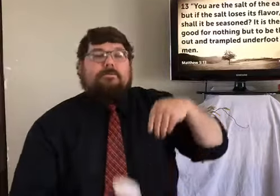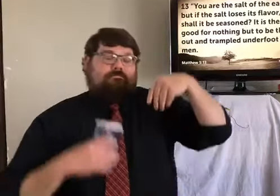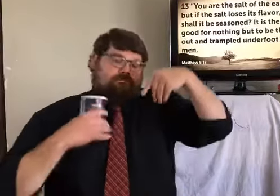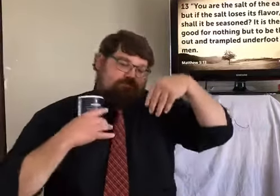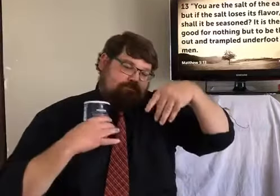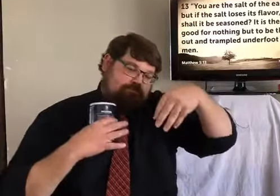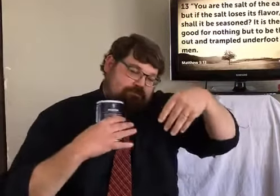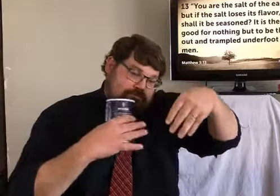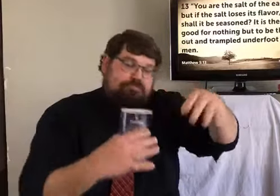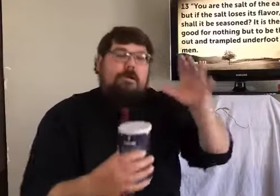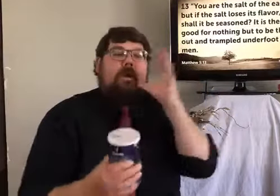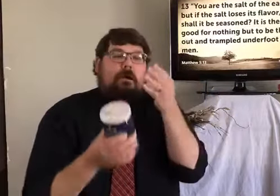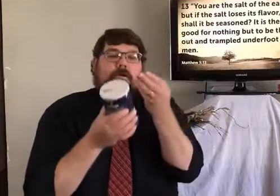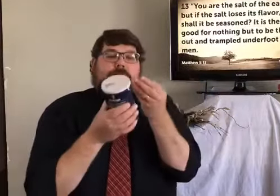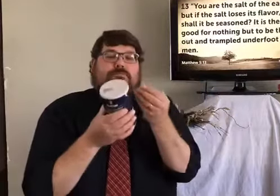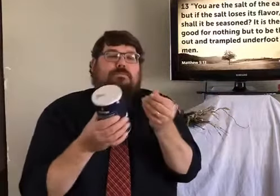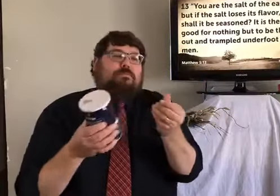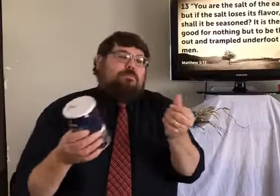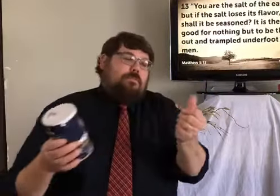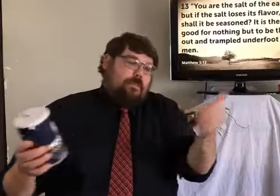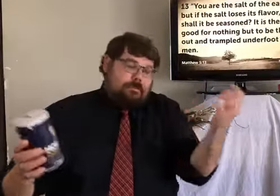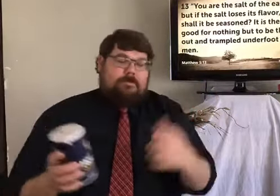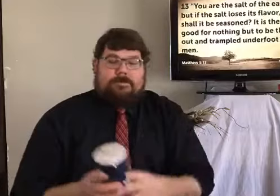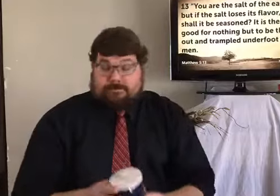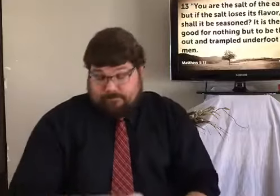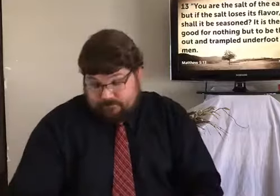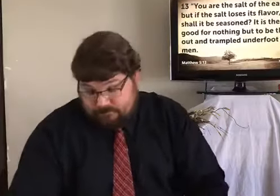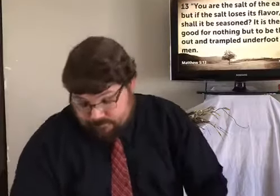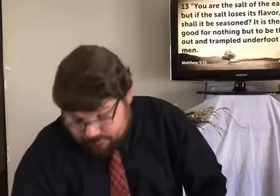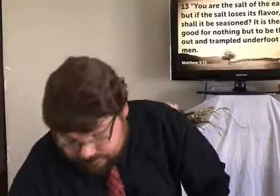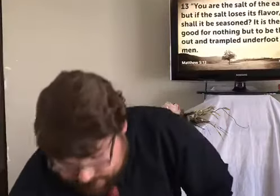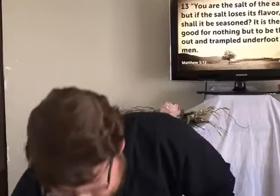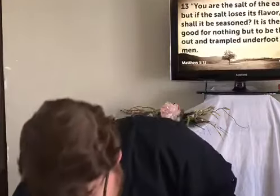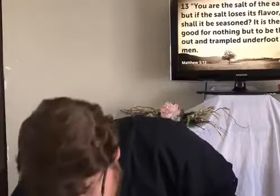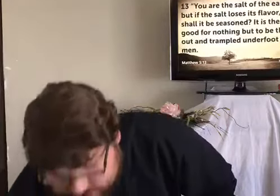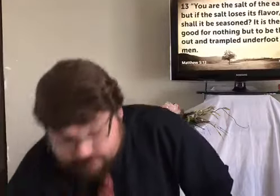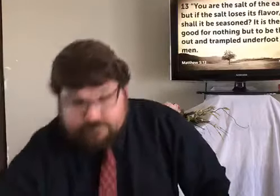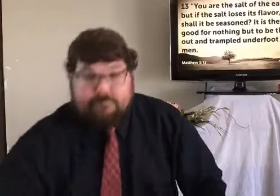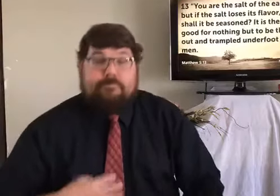It's not table salt. We have a special kind of salt that's poured on the road to help the ice melt.